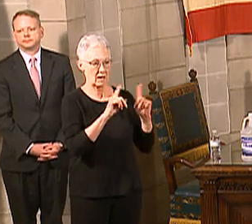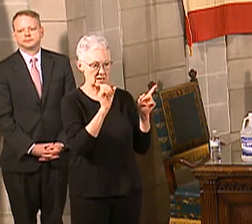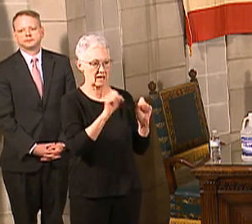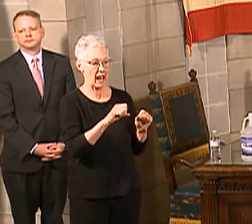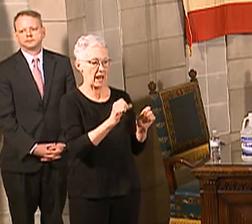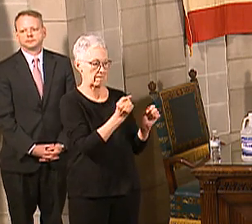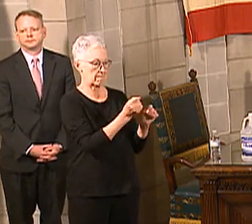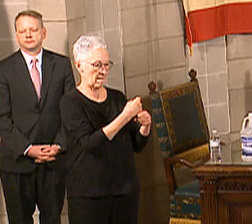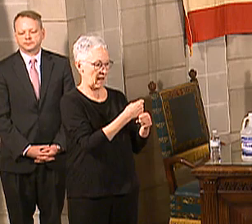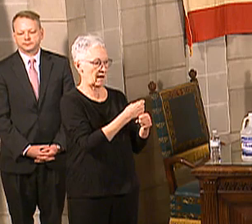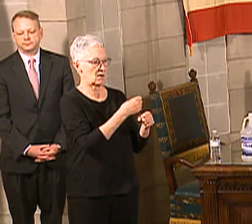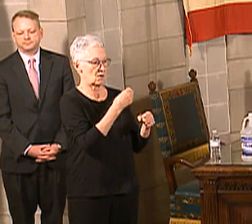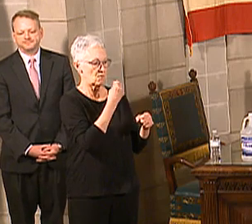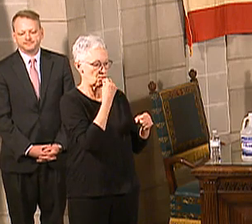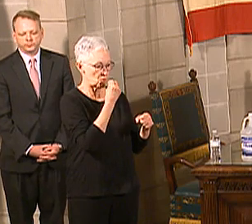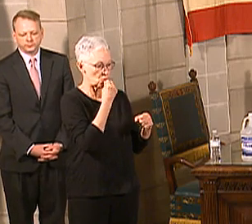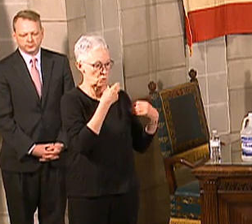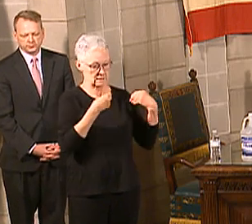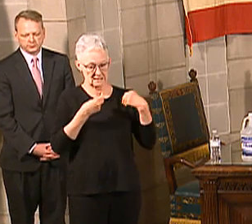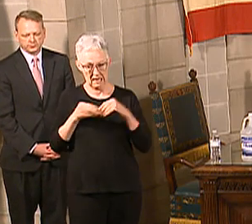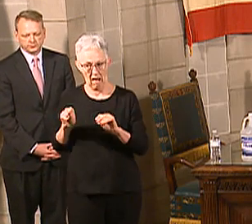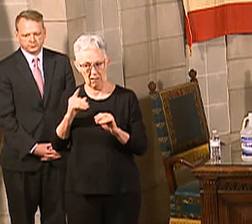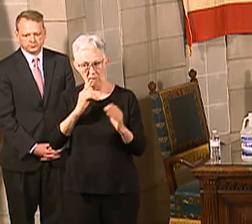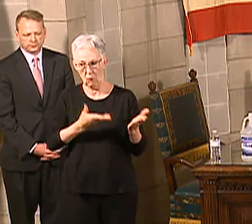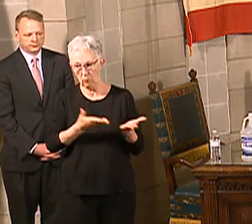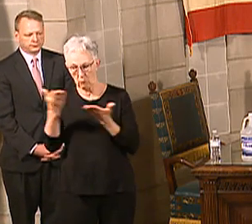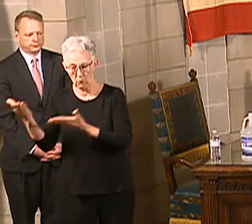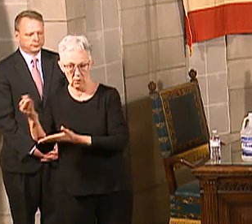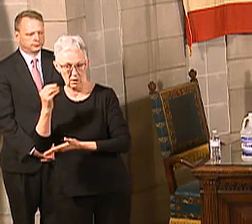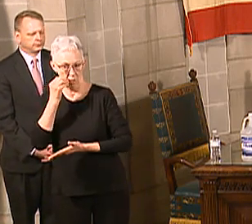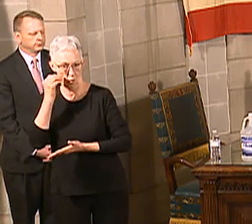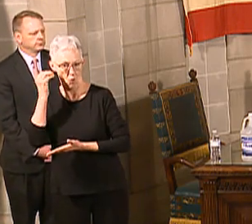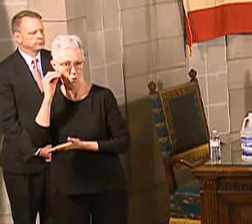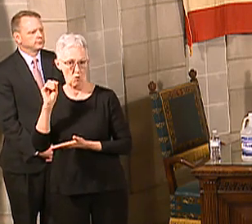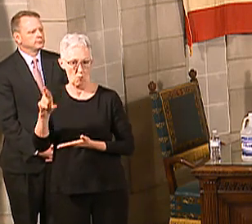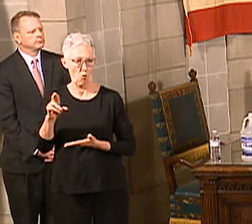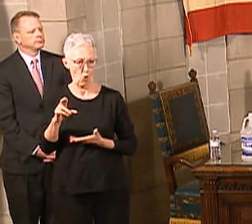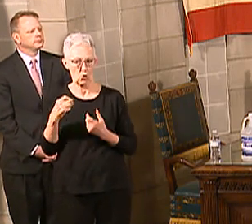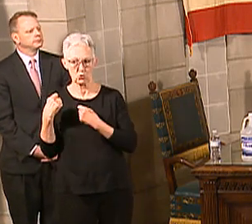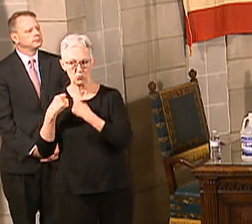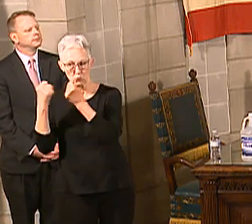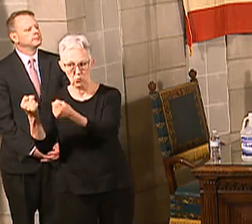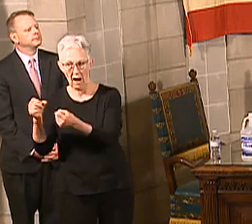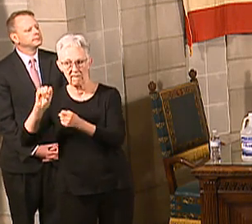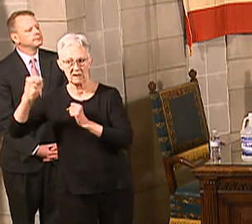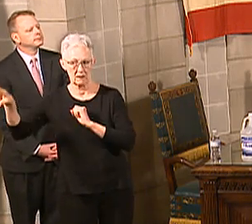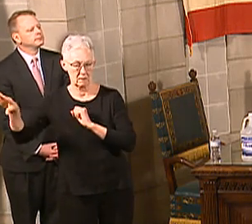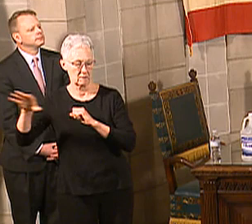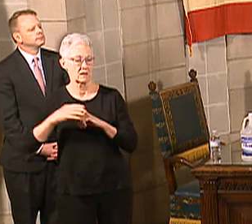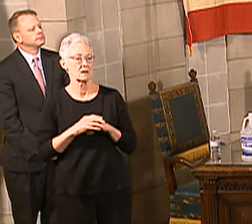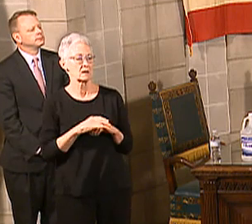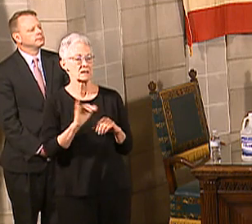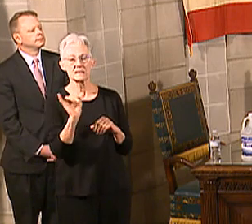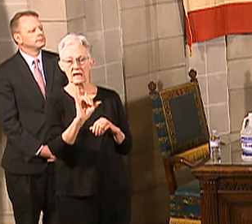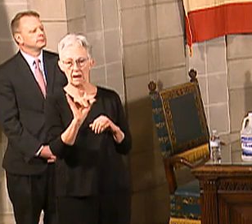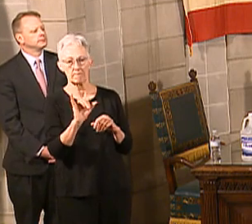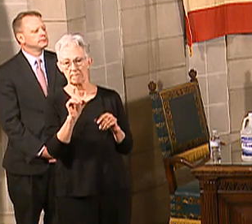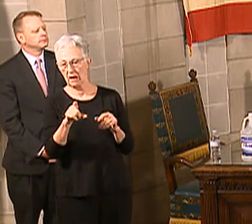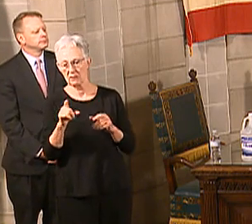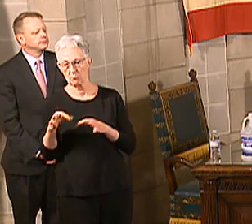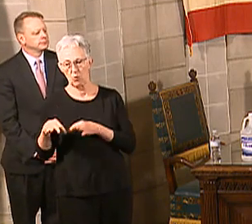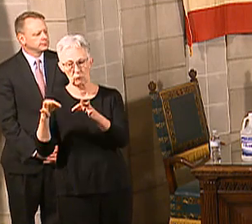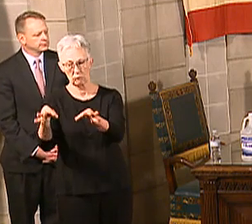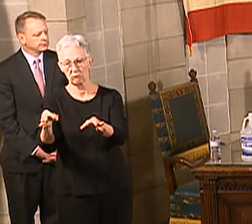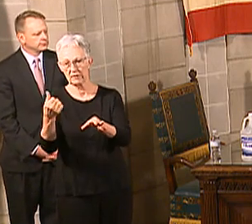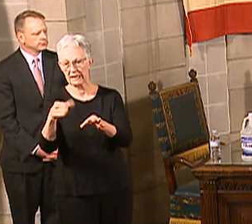takeout, carryout, delivery, but no dine-in. We also prohibit selective surgeries and a variety of other things that go into